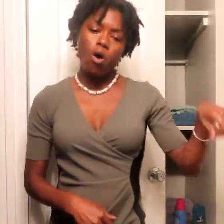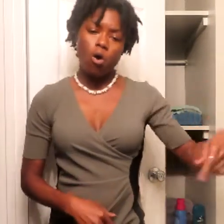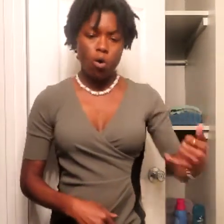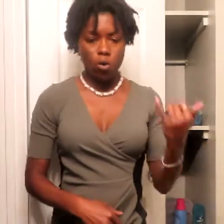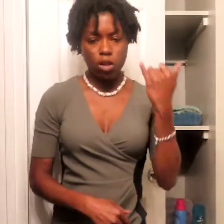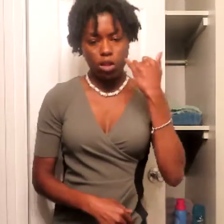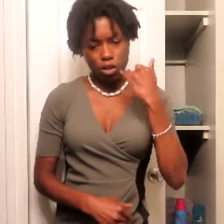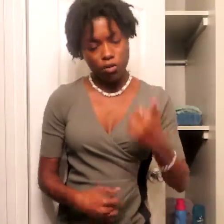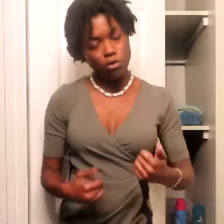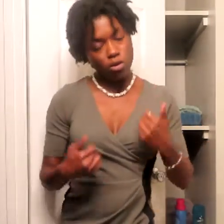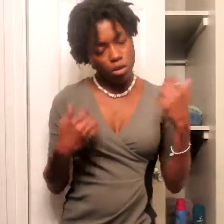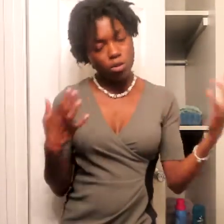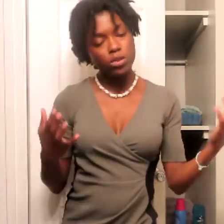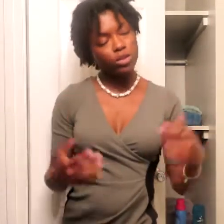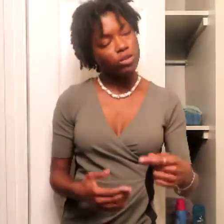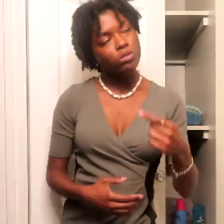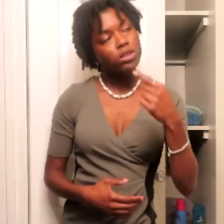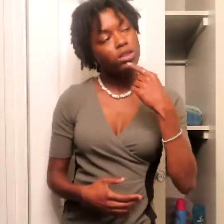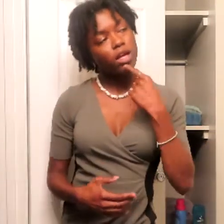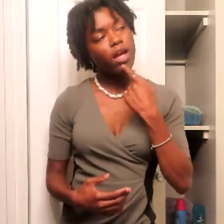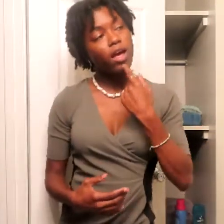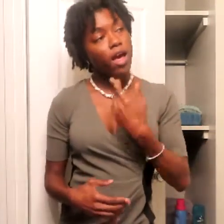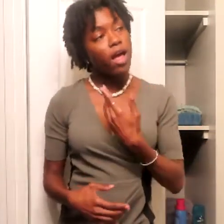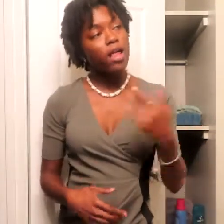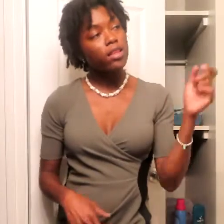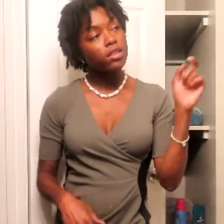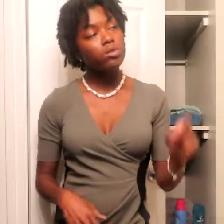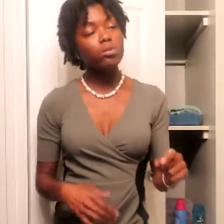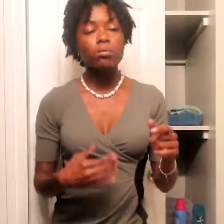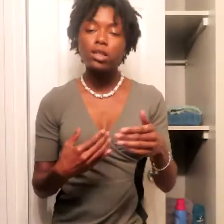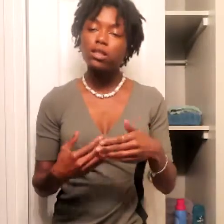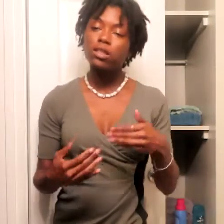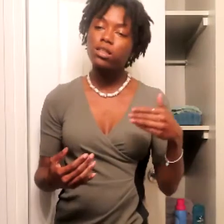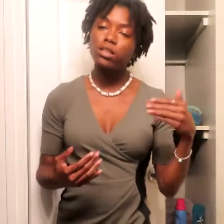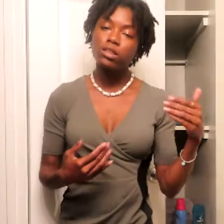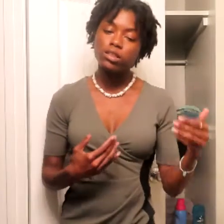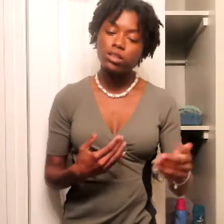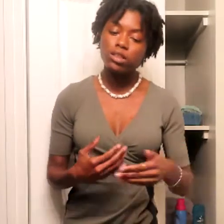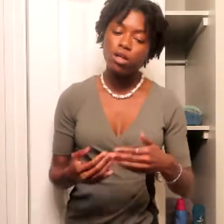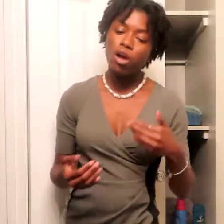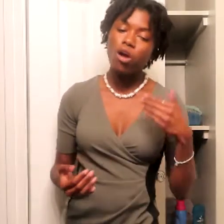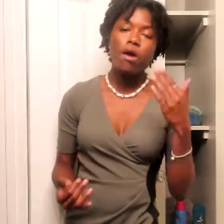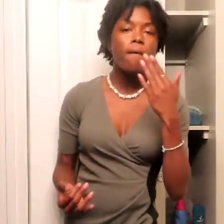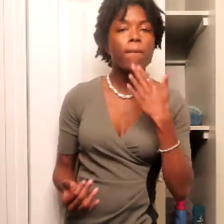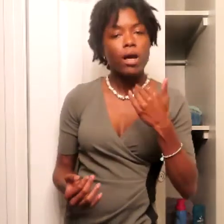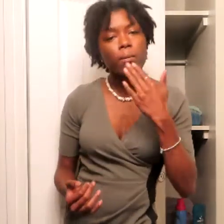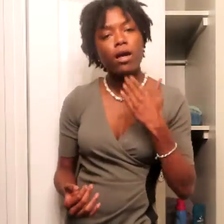Only if you hear what you say Things would be easier, baby